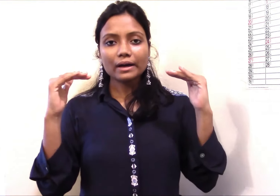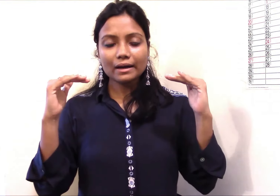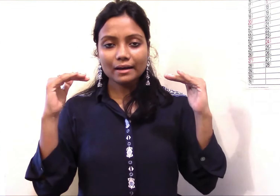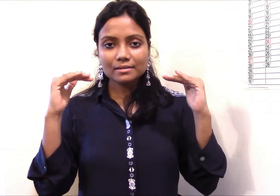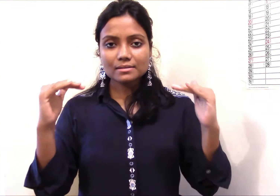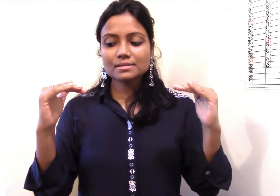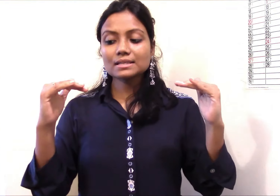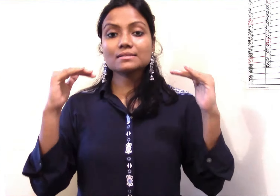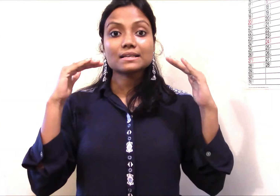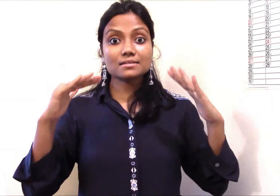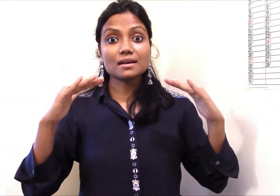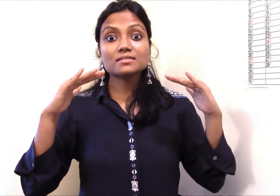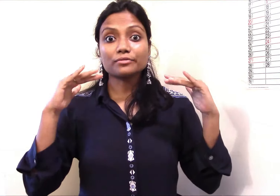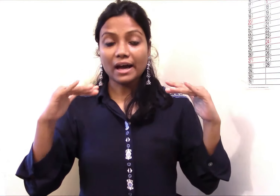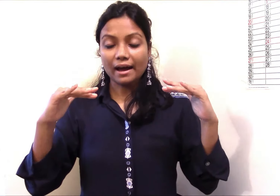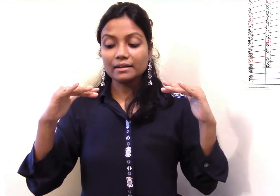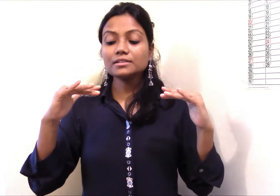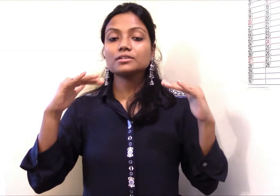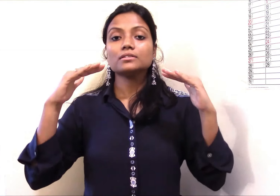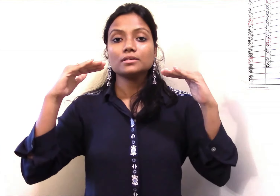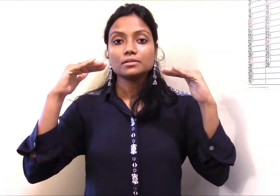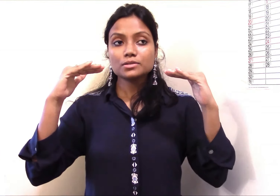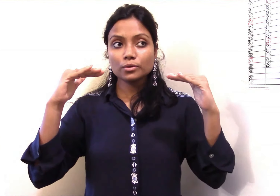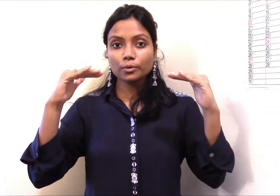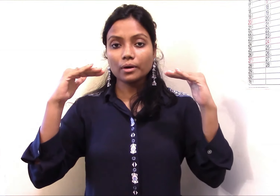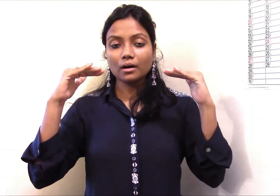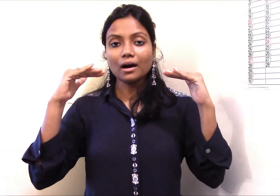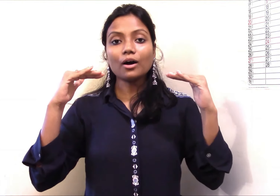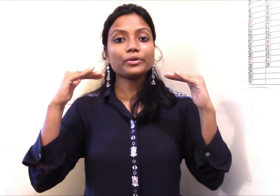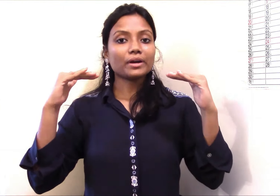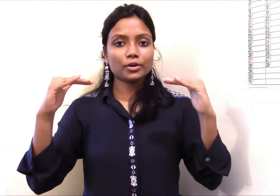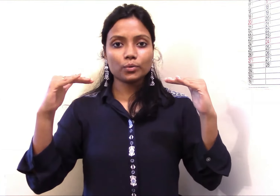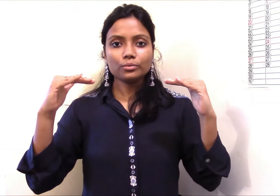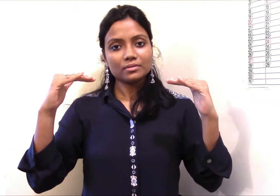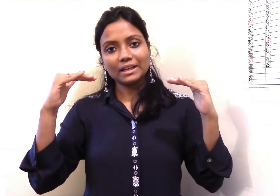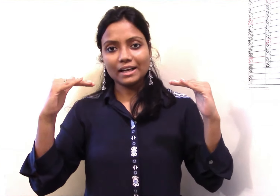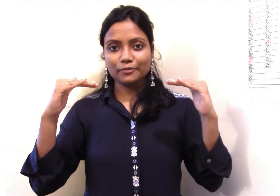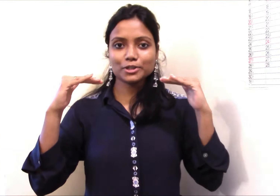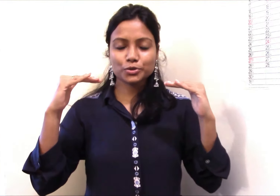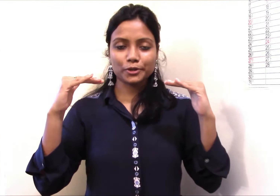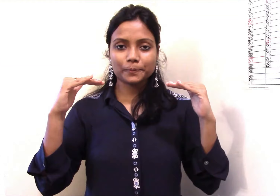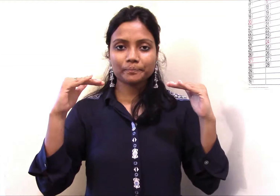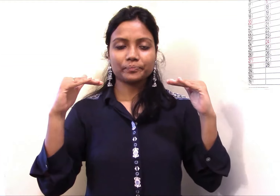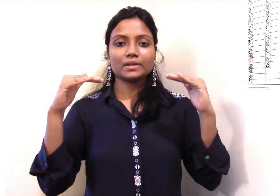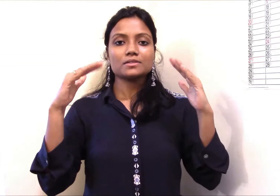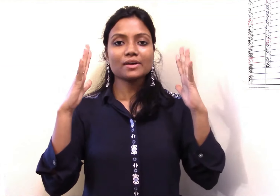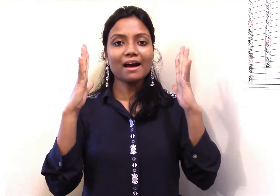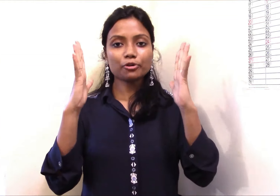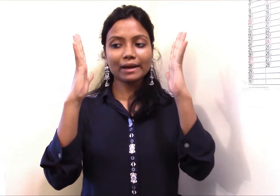So sixth exercise of the hand. So how you can do, that I will show you. So you have to